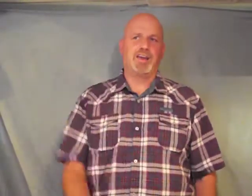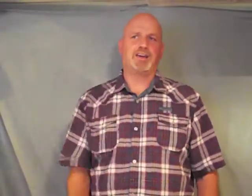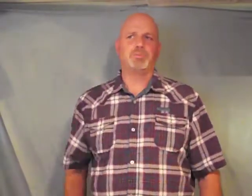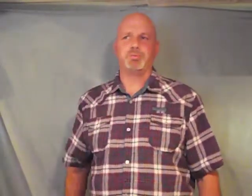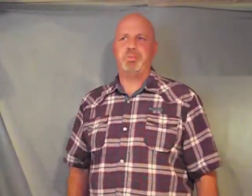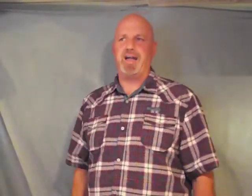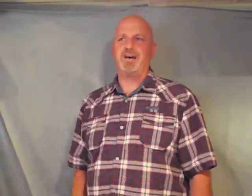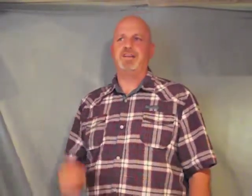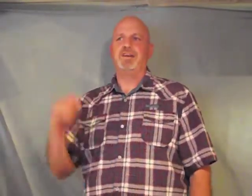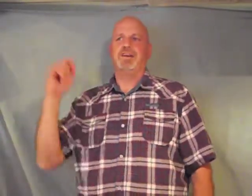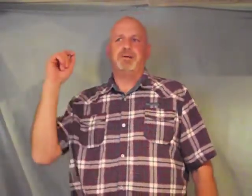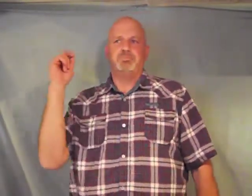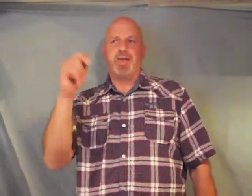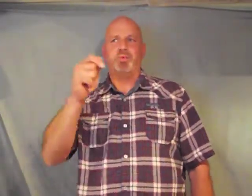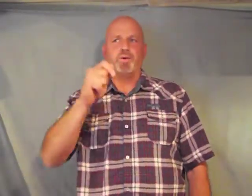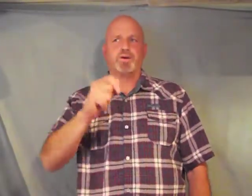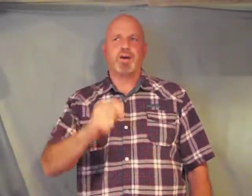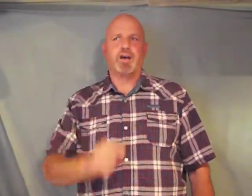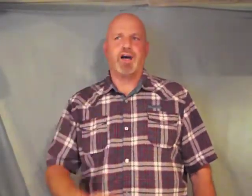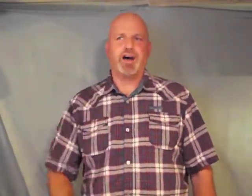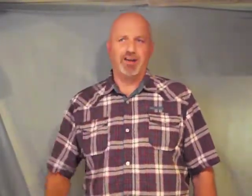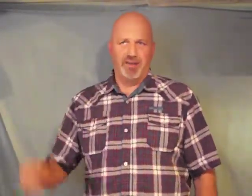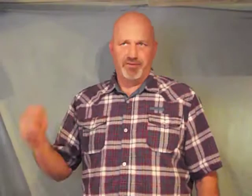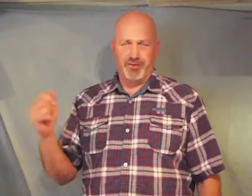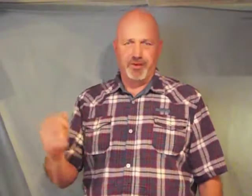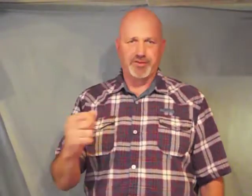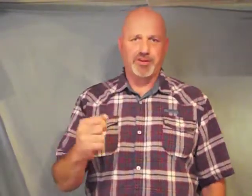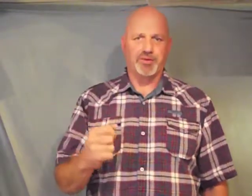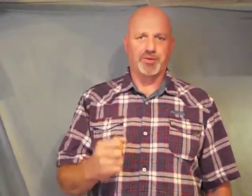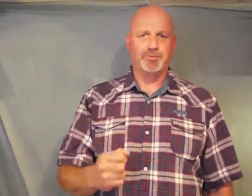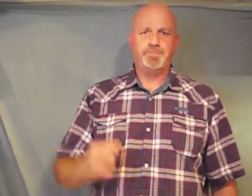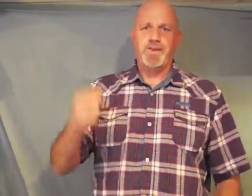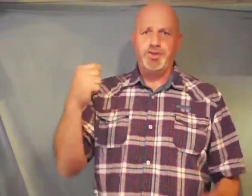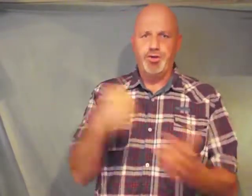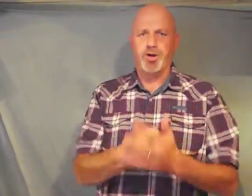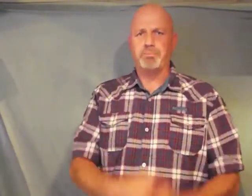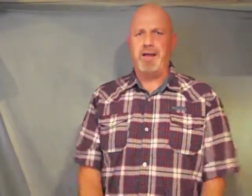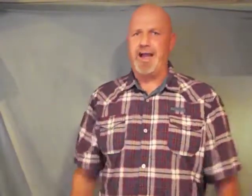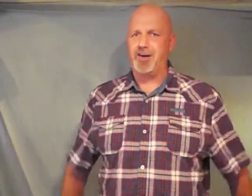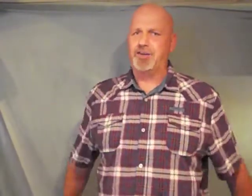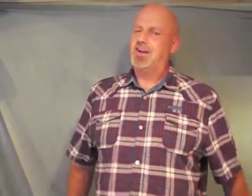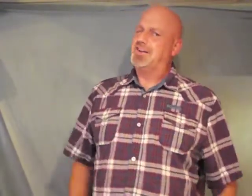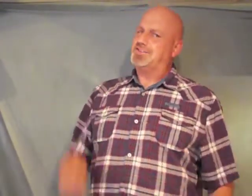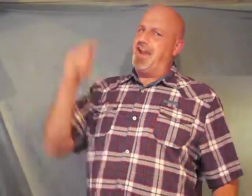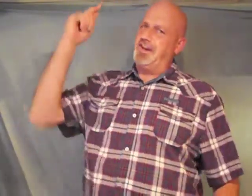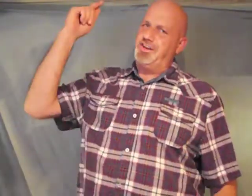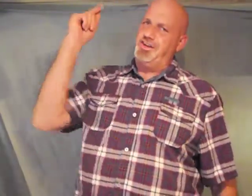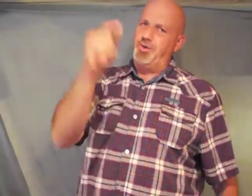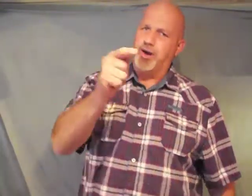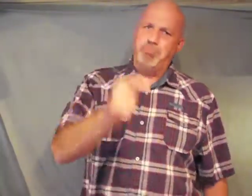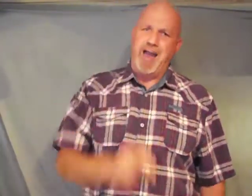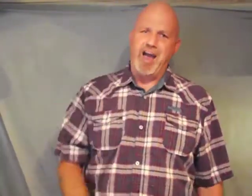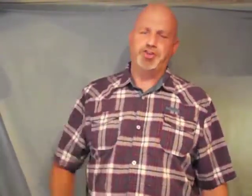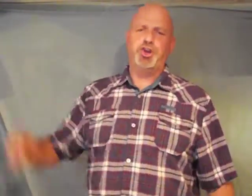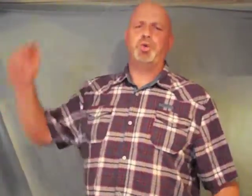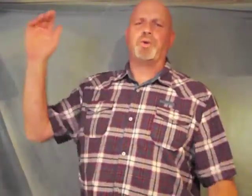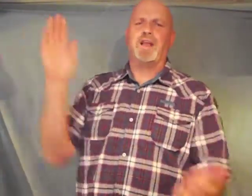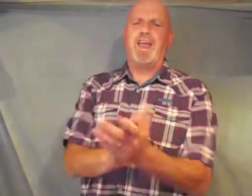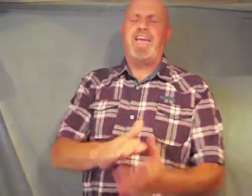kingdom are bound by the word of God from our children you are bound Satan you are bound you release